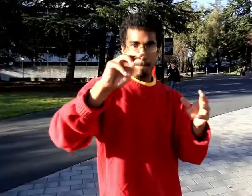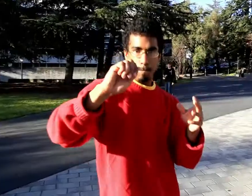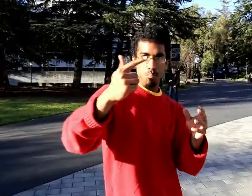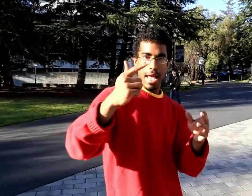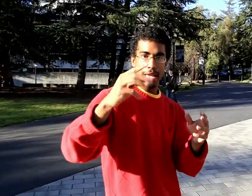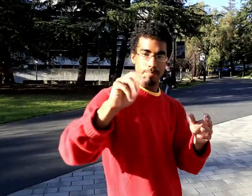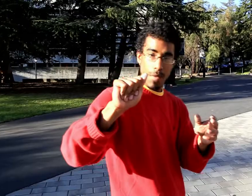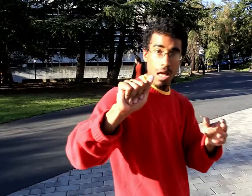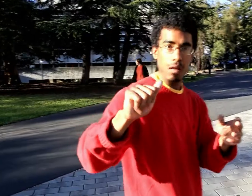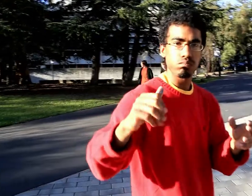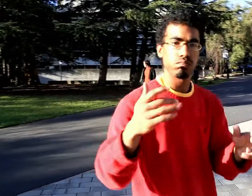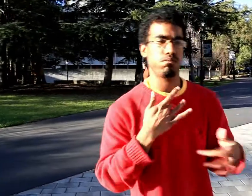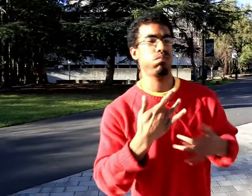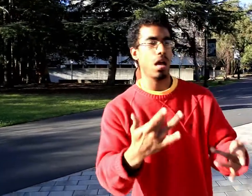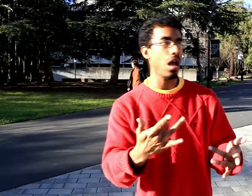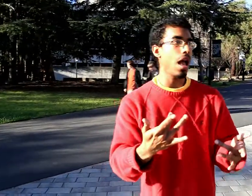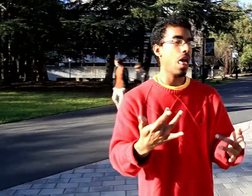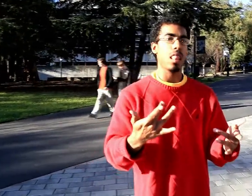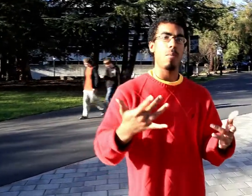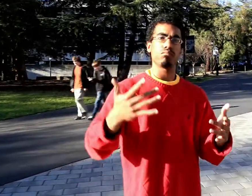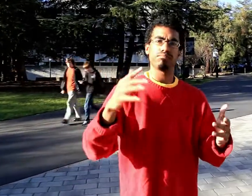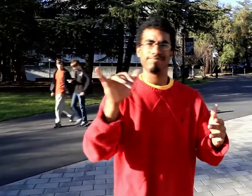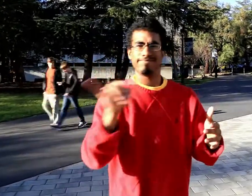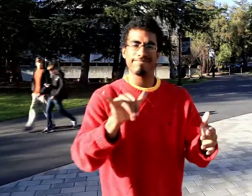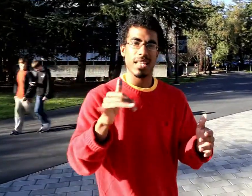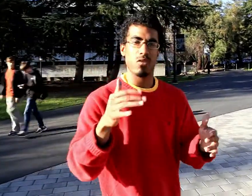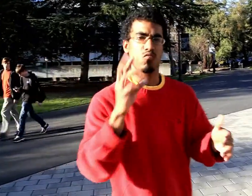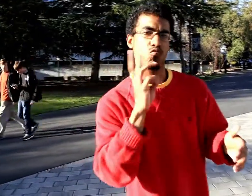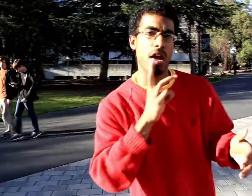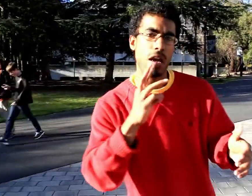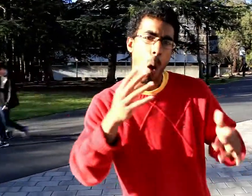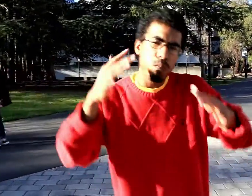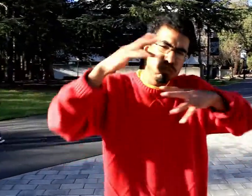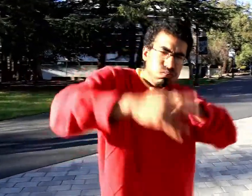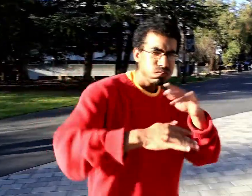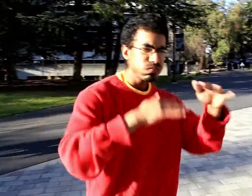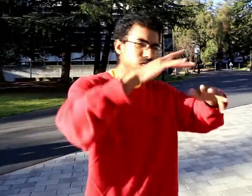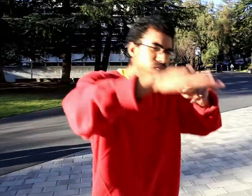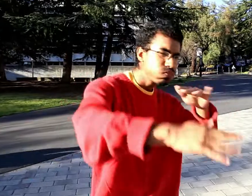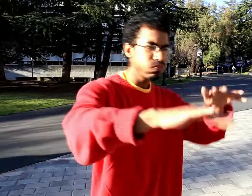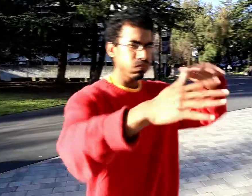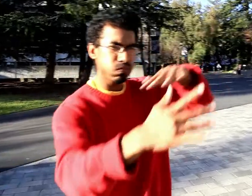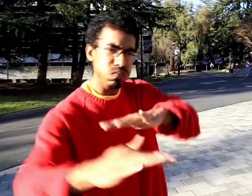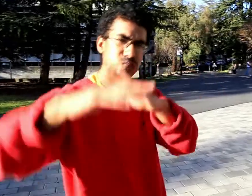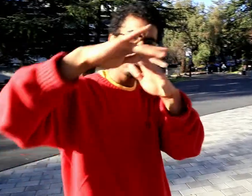Now magma, it's usually kind of like water in that it can flow around.